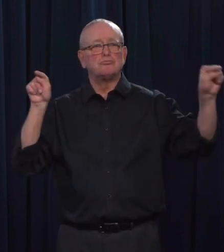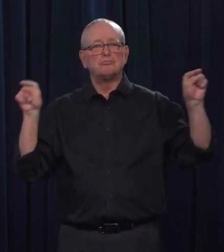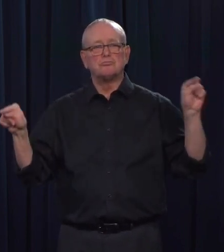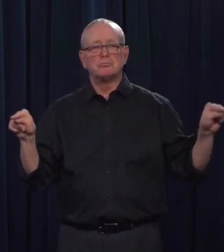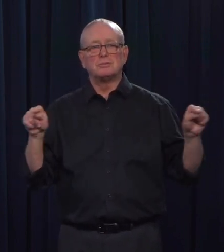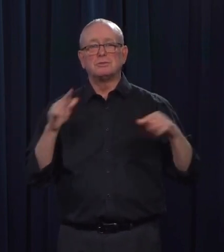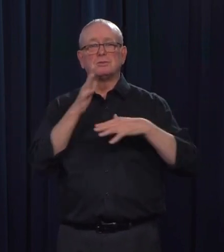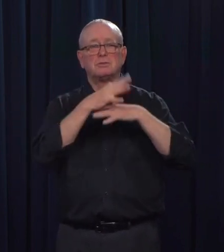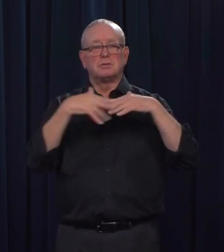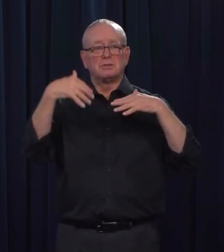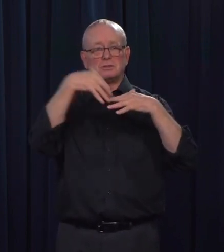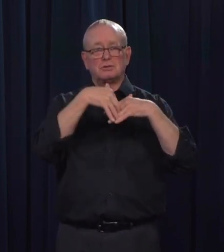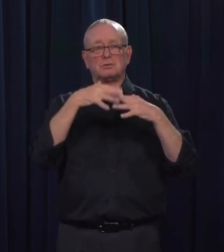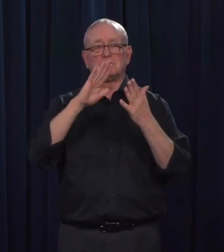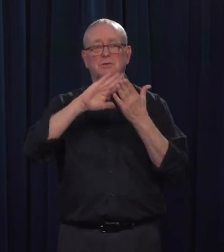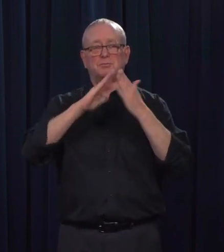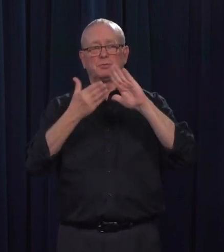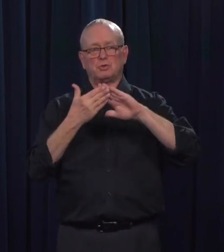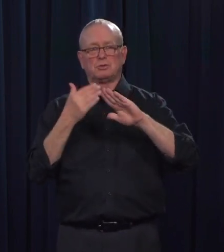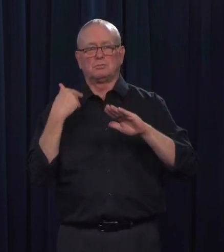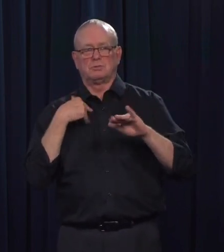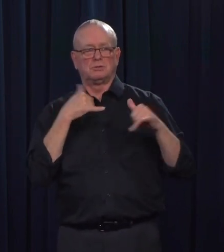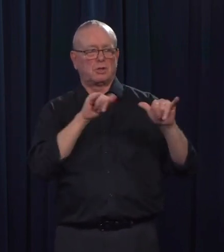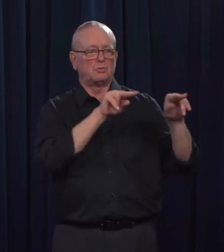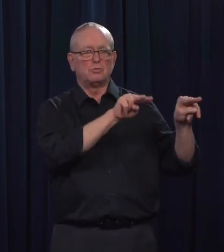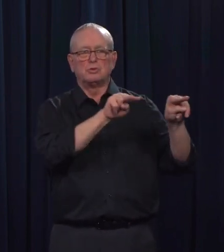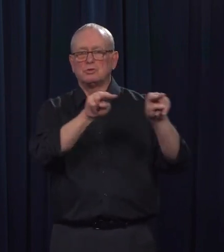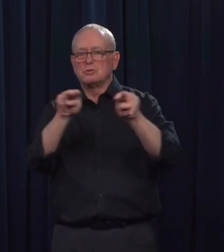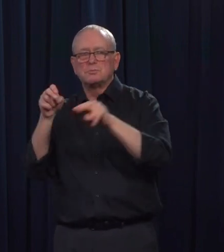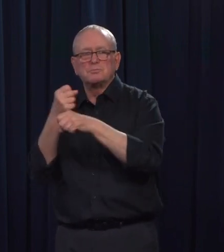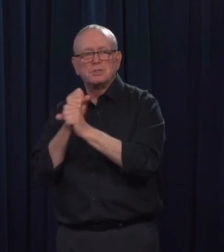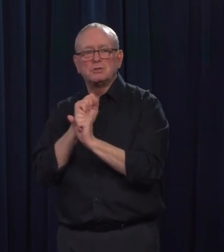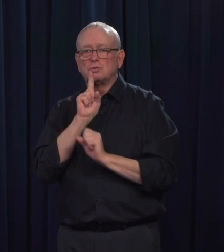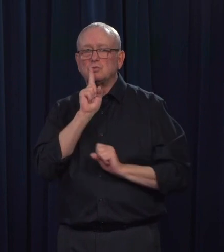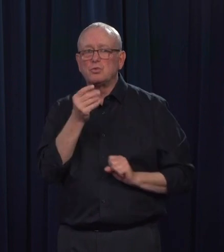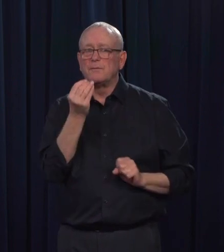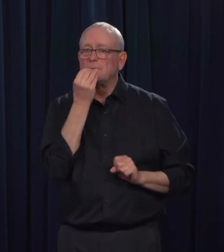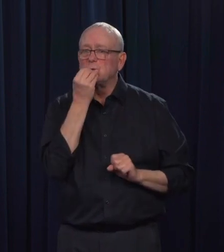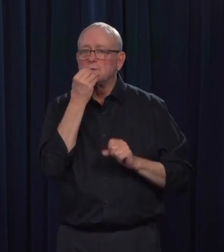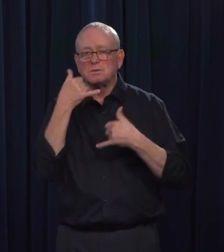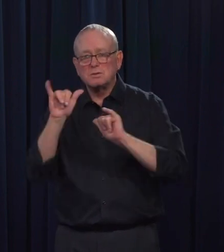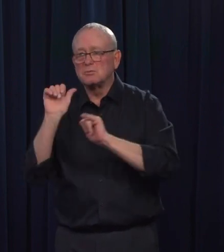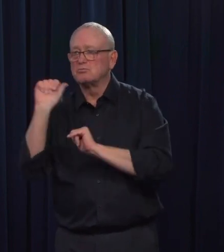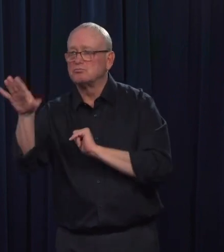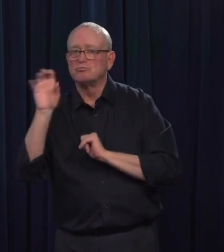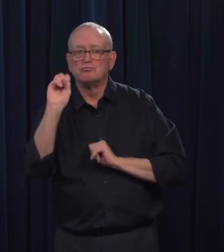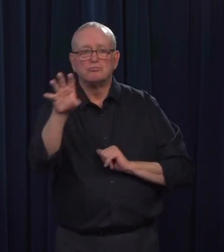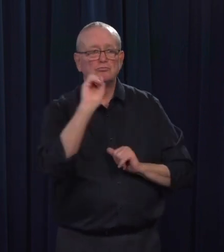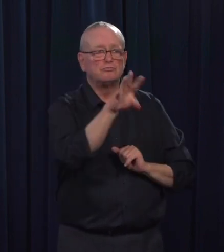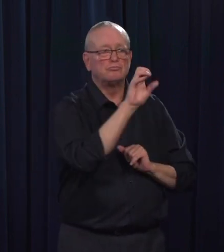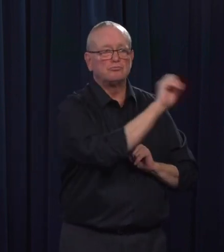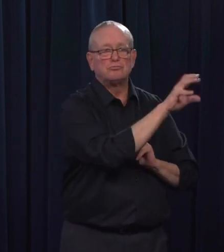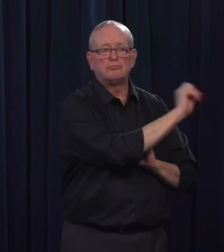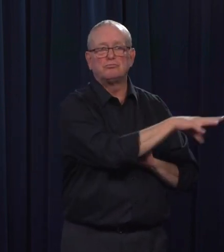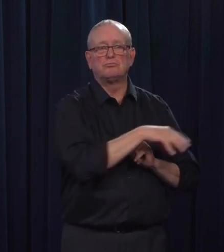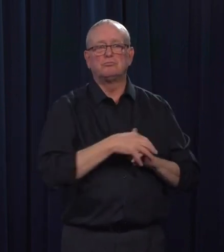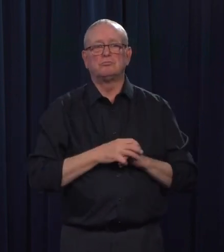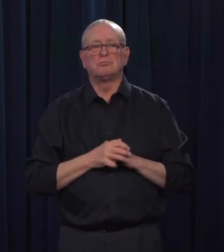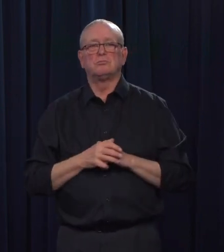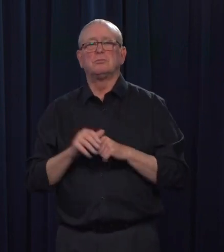get food to markets and on kitchen tables. Alberta's supply chain is responding well, but it is not business as usual.